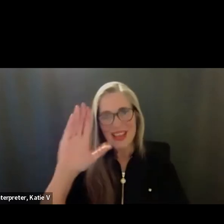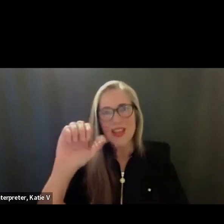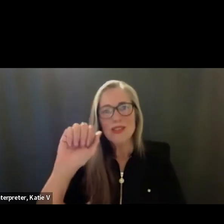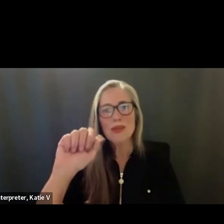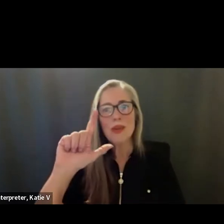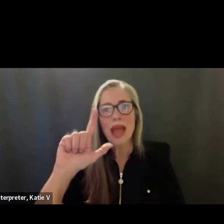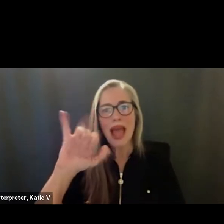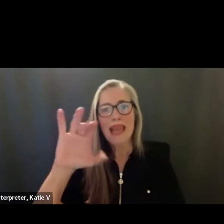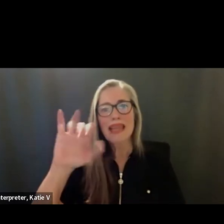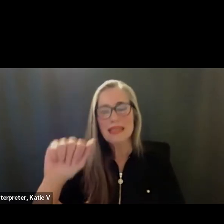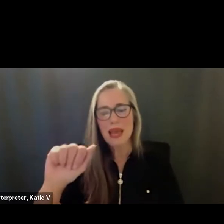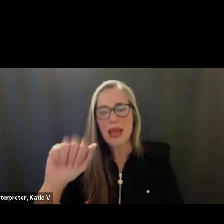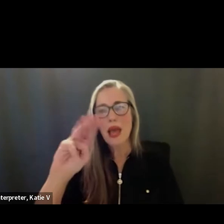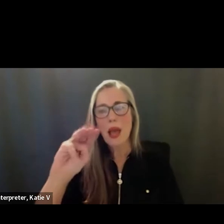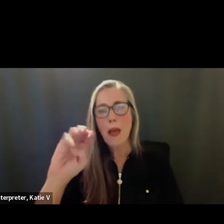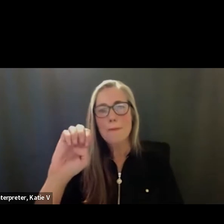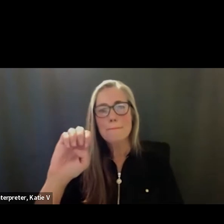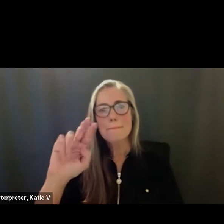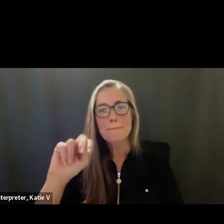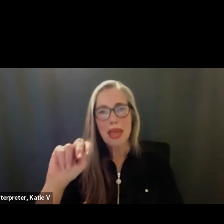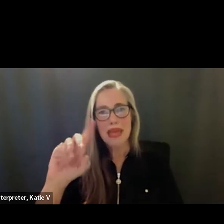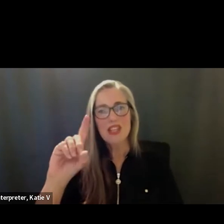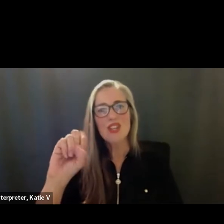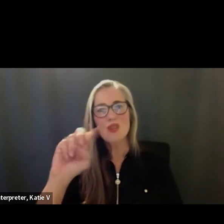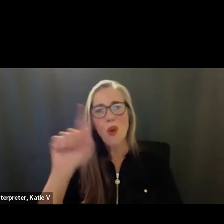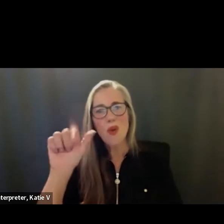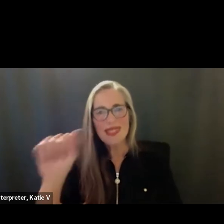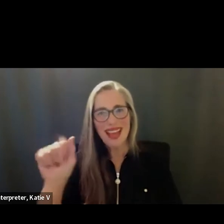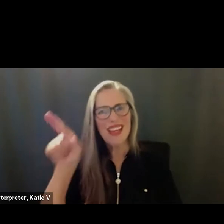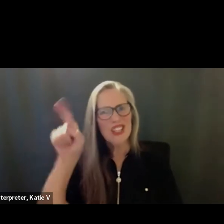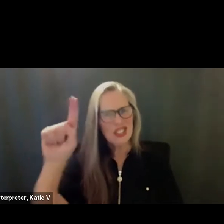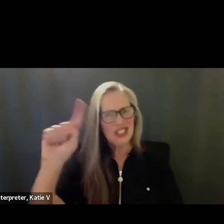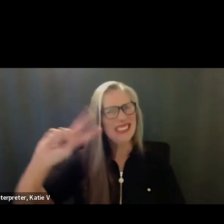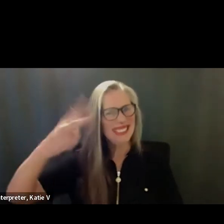her second year with us at Santa Barbara High. Next slide.